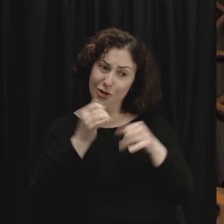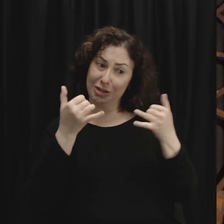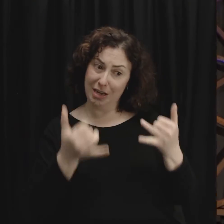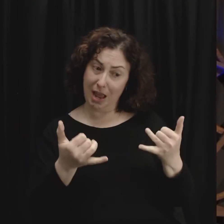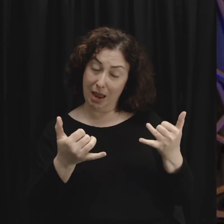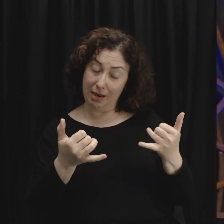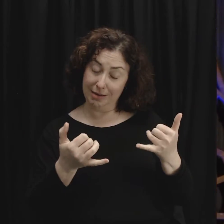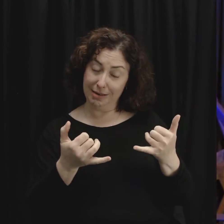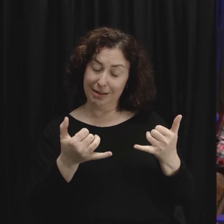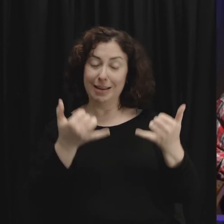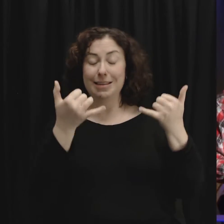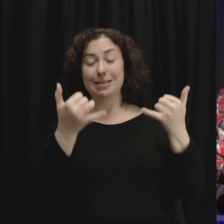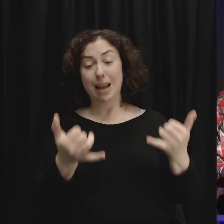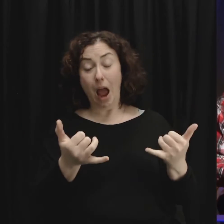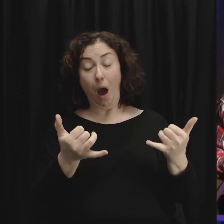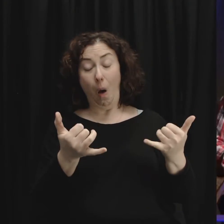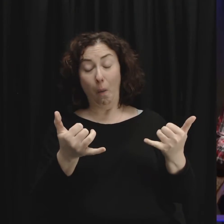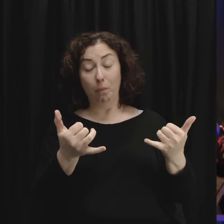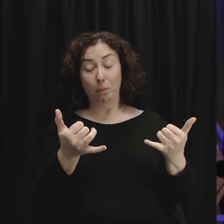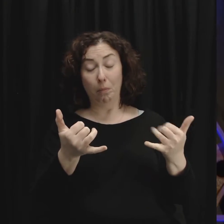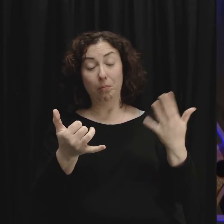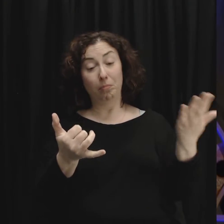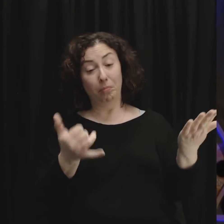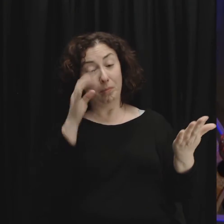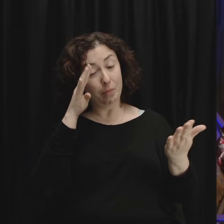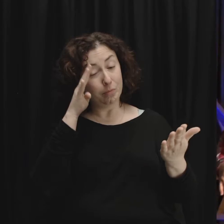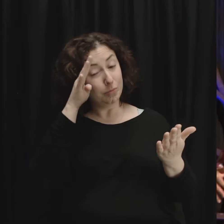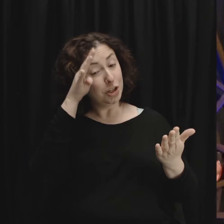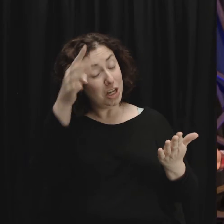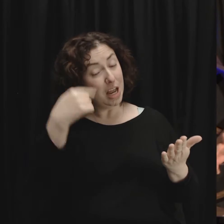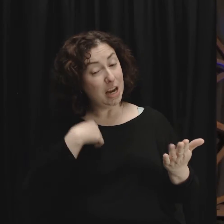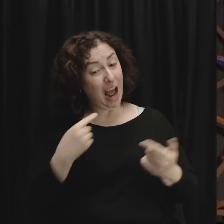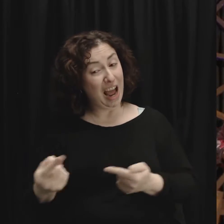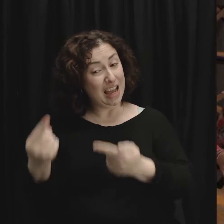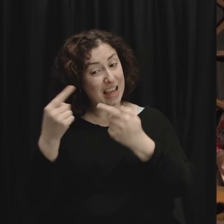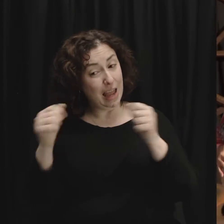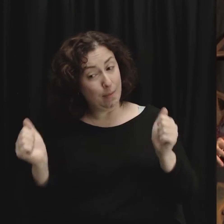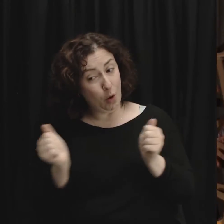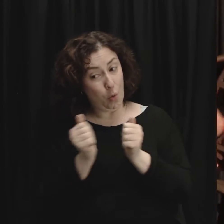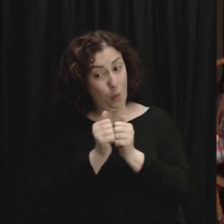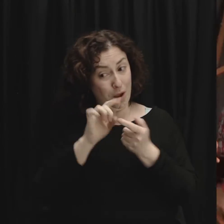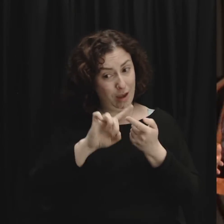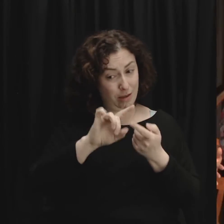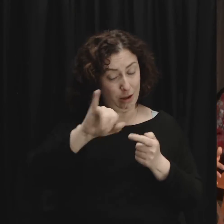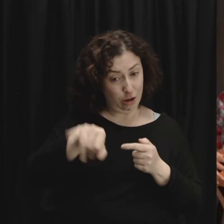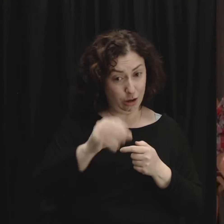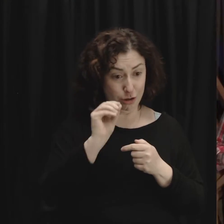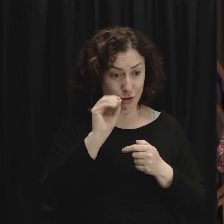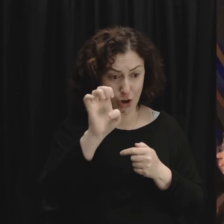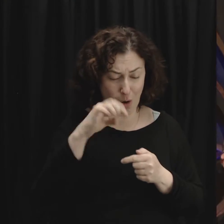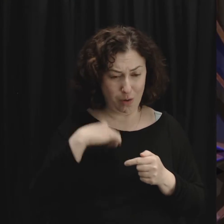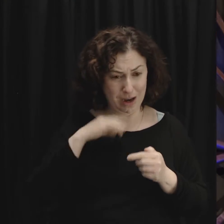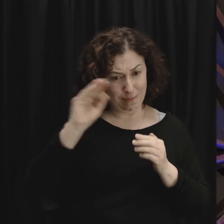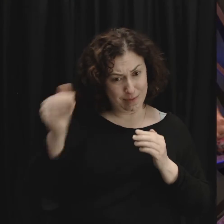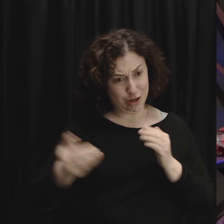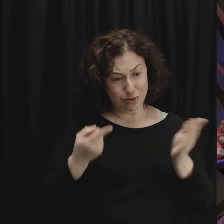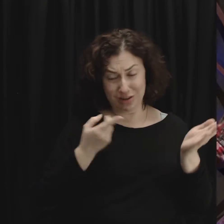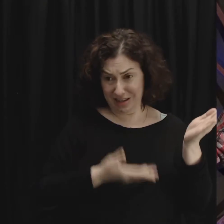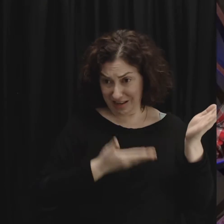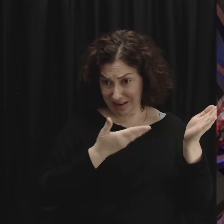Okay, let's just pretend, though, that now I'm with Joe, and I'm introducing Joe to my friendly church family, and I tell you, oh, by the way, my